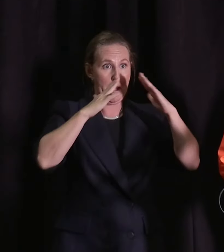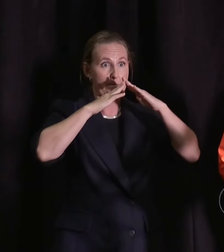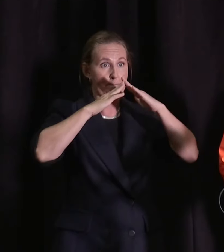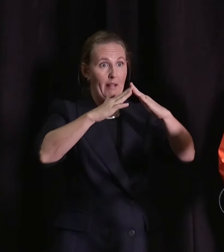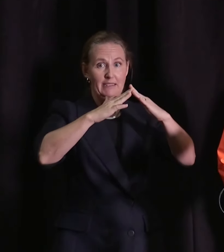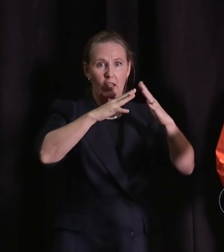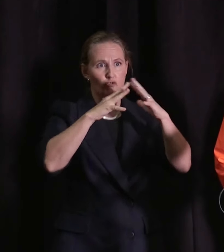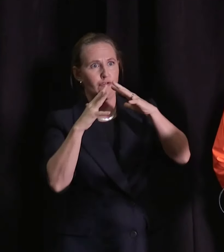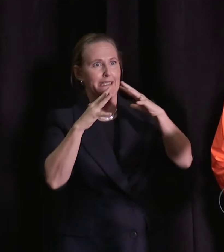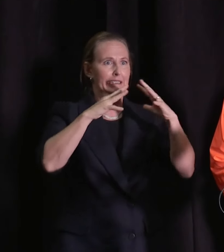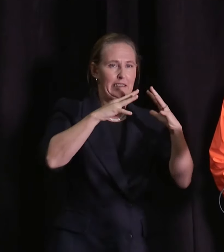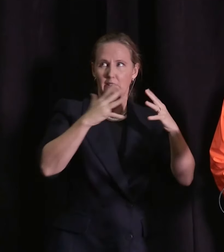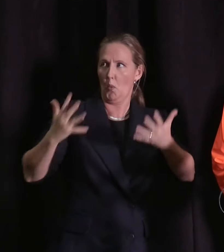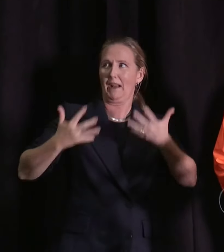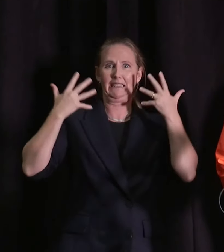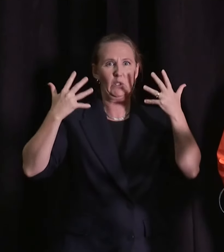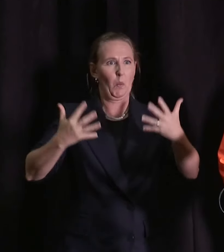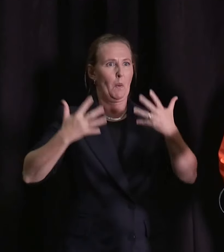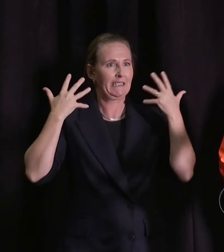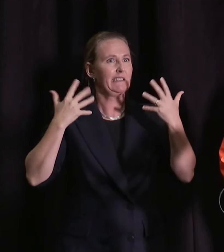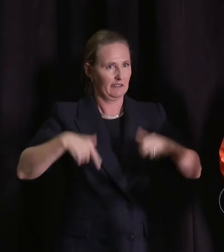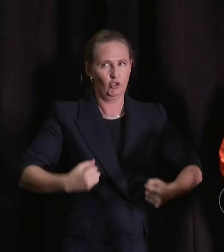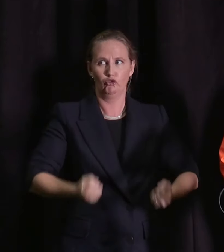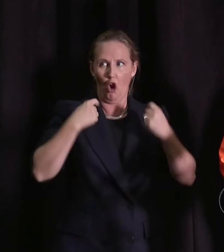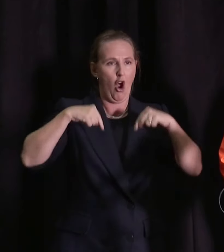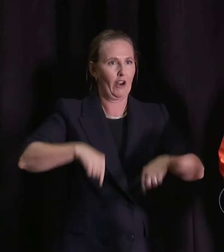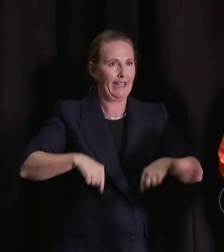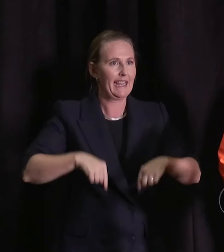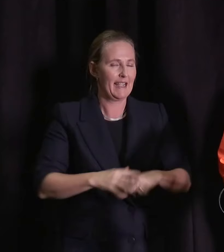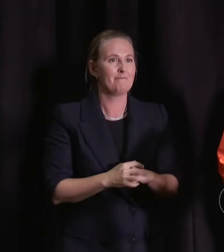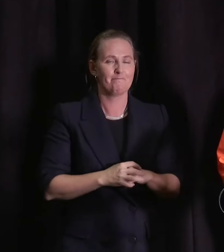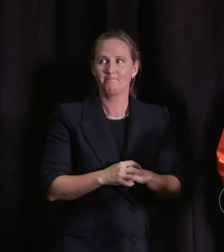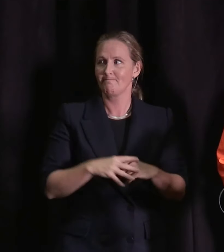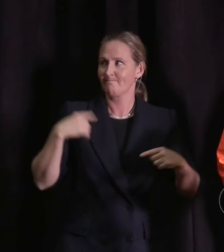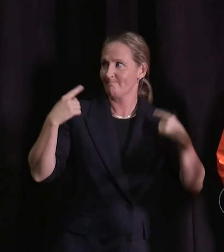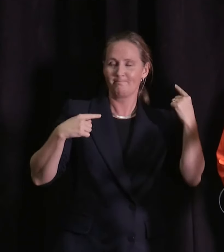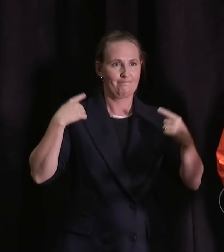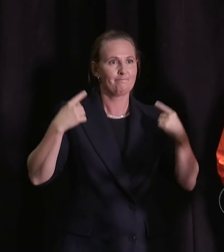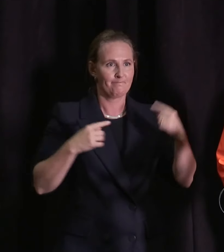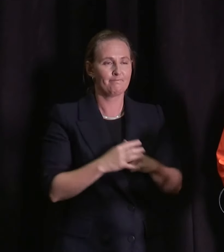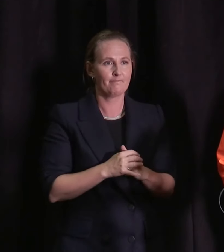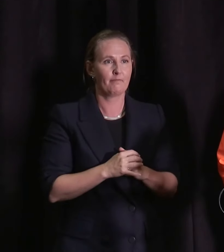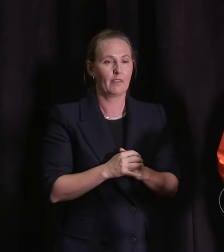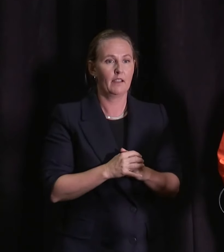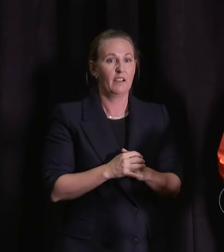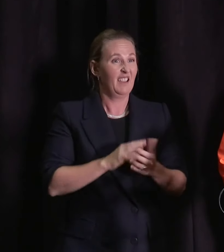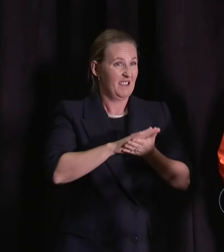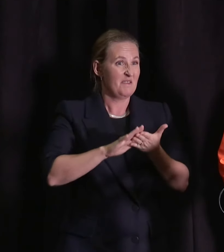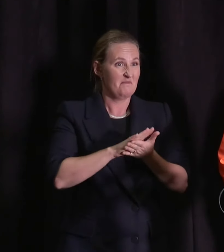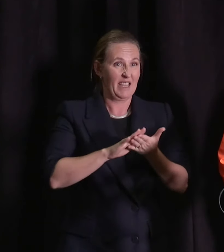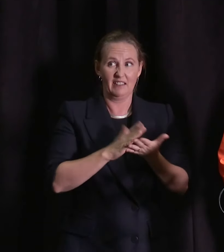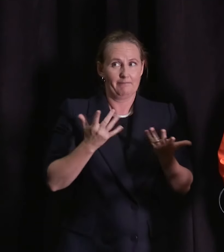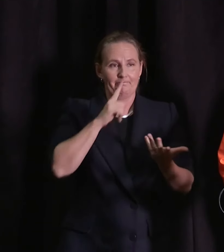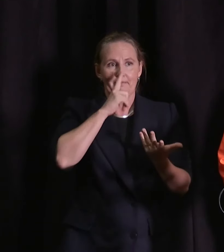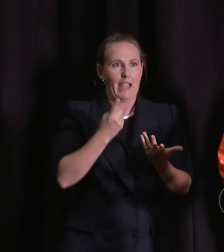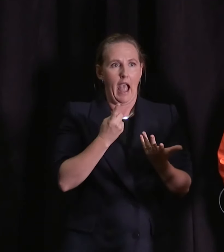outside that there's a very strong wind out there at the moment and that will probably be limiting the amount of support that